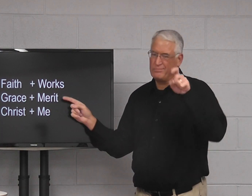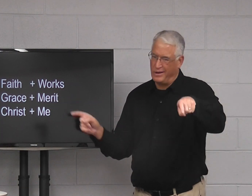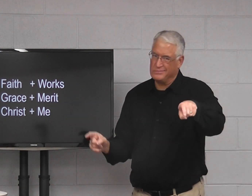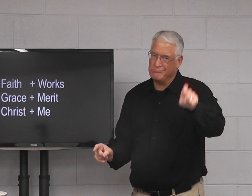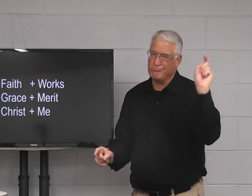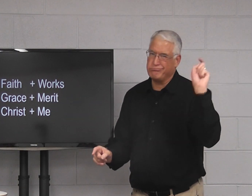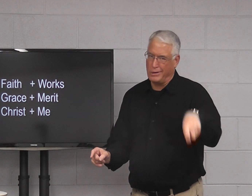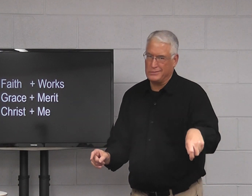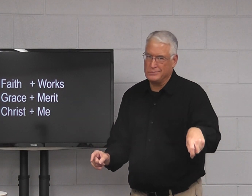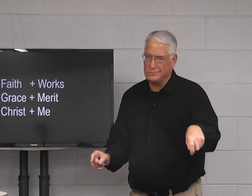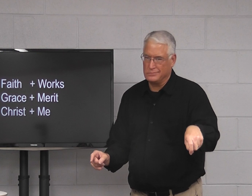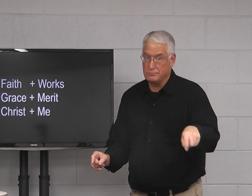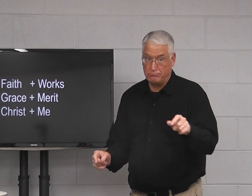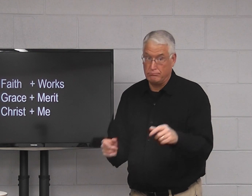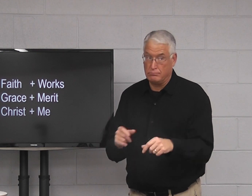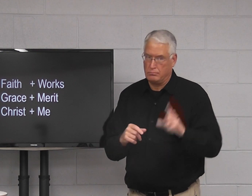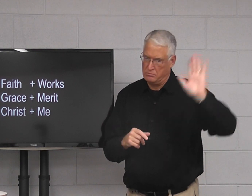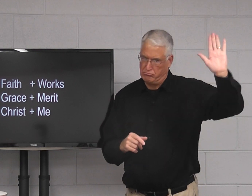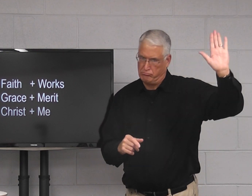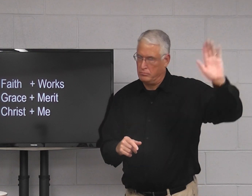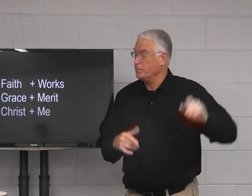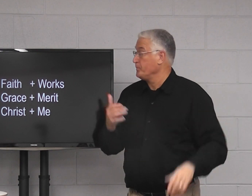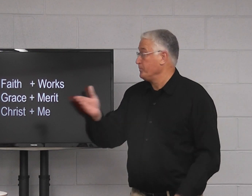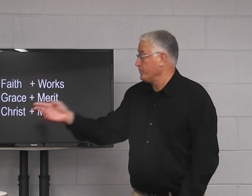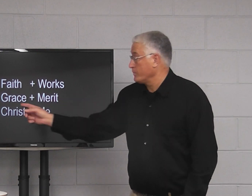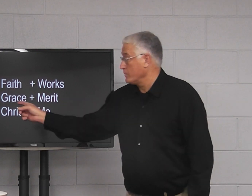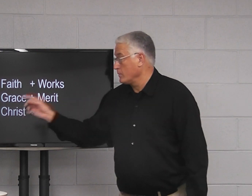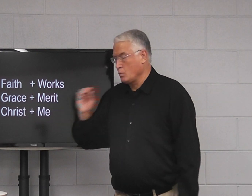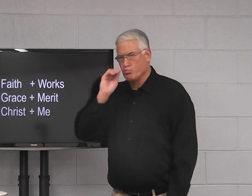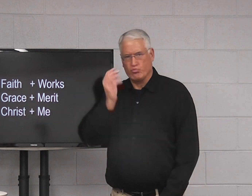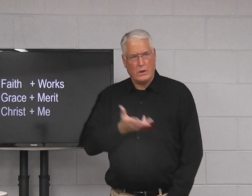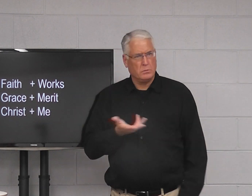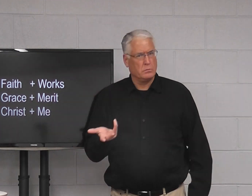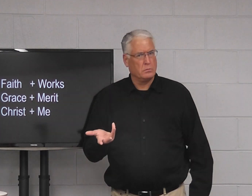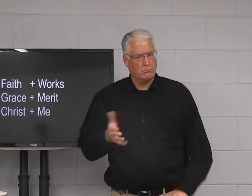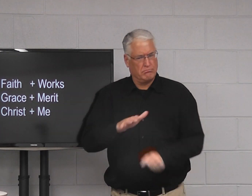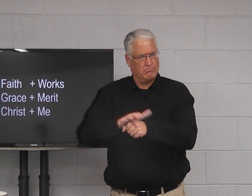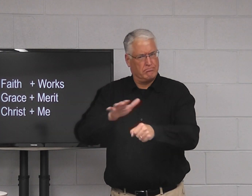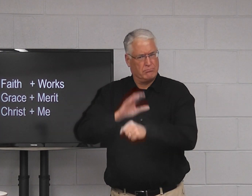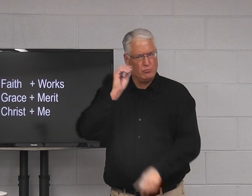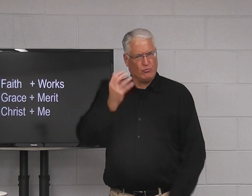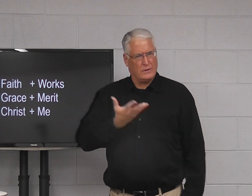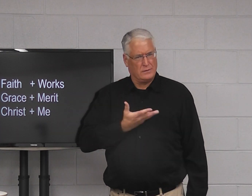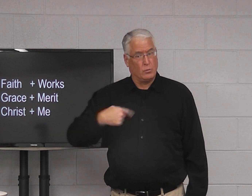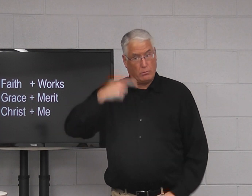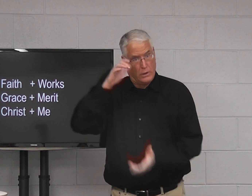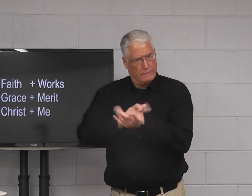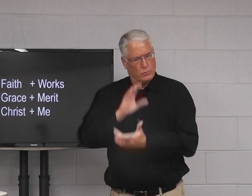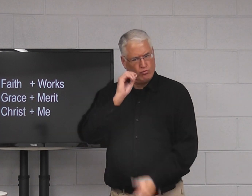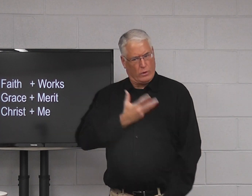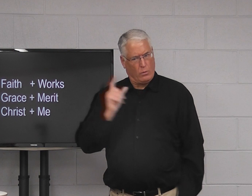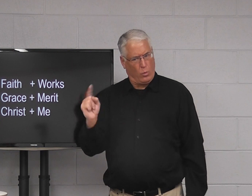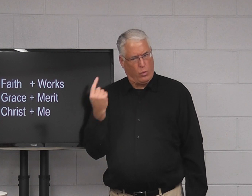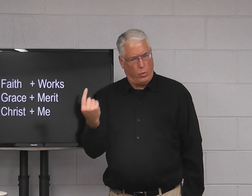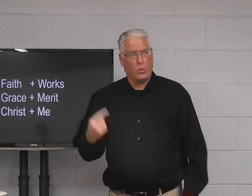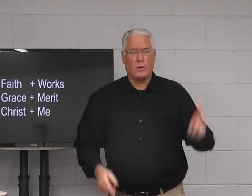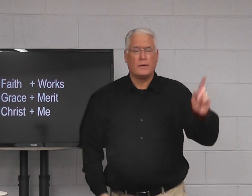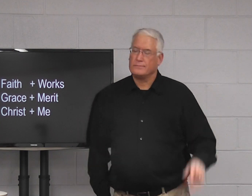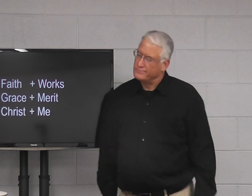that's worse. They believe that you have to do these sacraments. And grace, we believe that grace is enough,